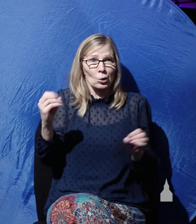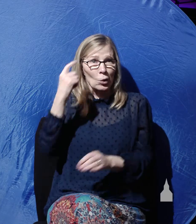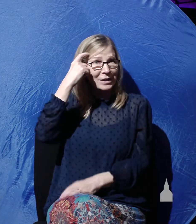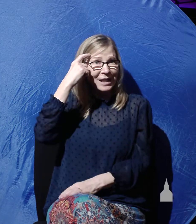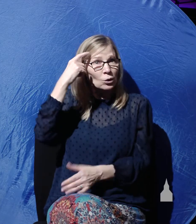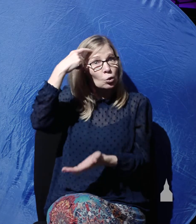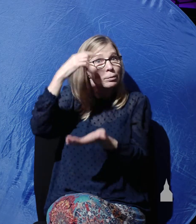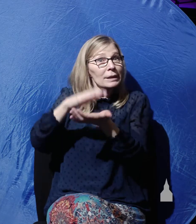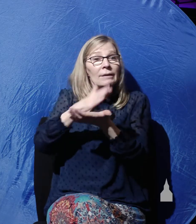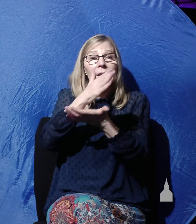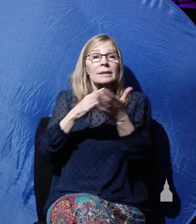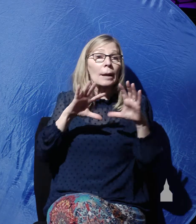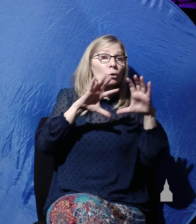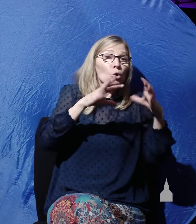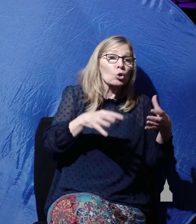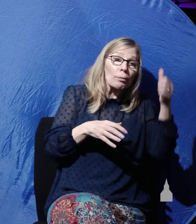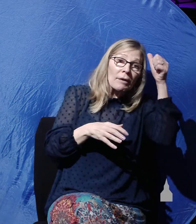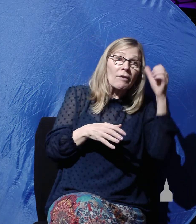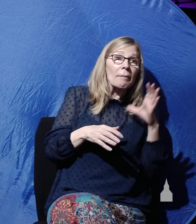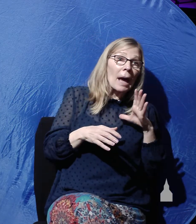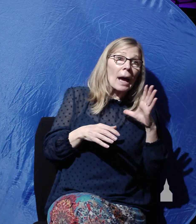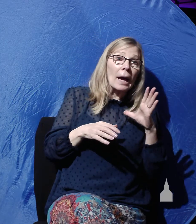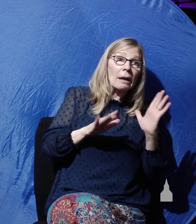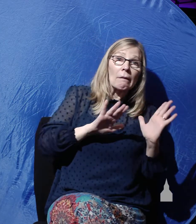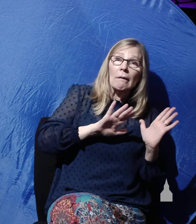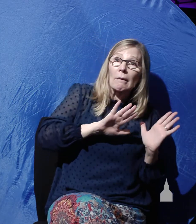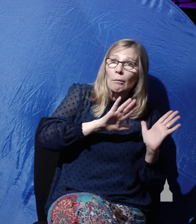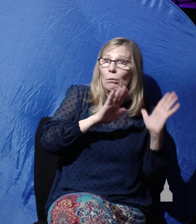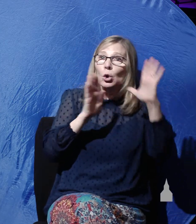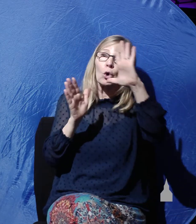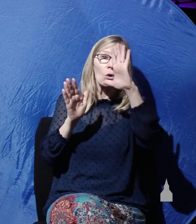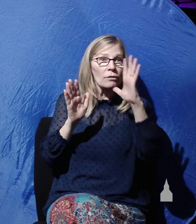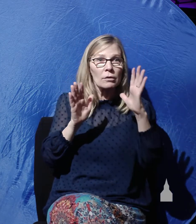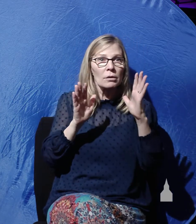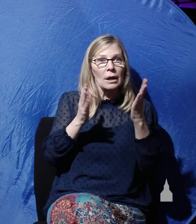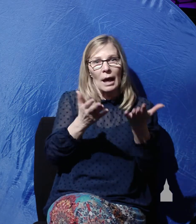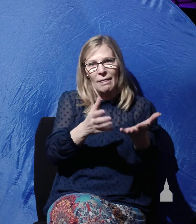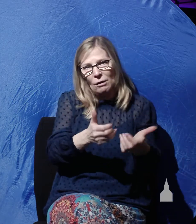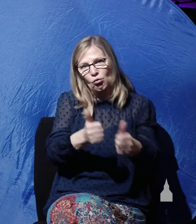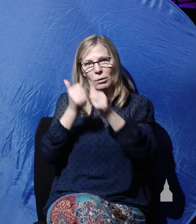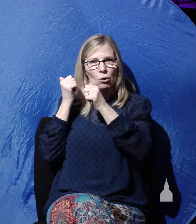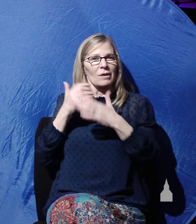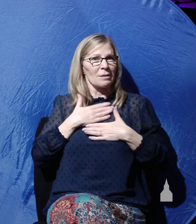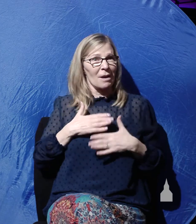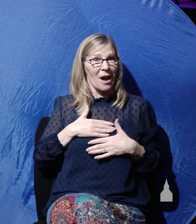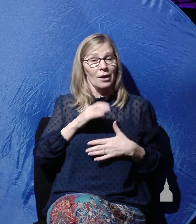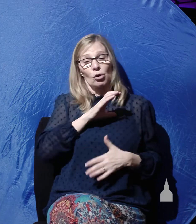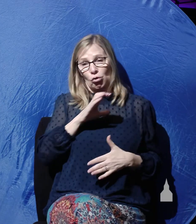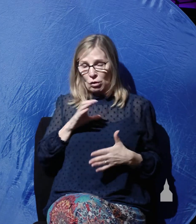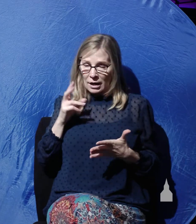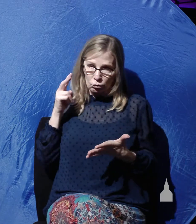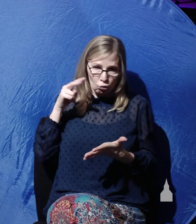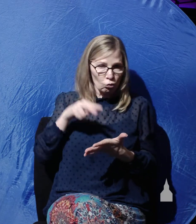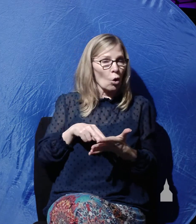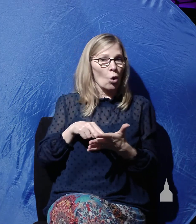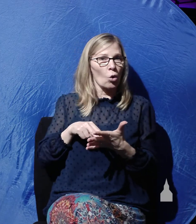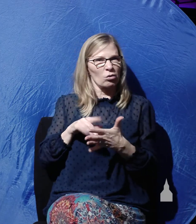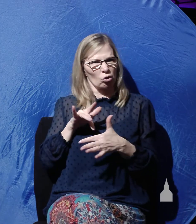that some group of men rolled the stone away and removed Christ's body. Christ rose from the dead early that Sunday morning,